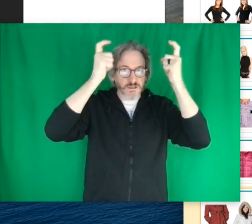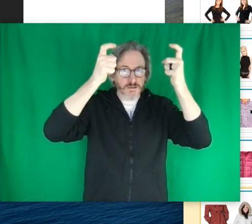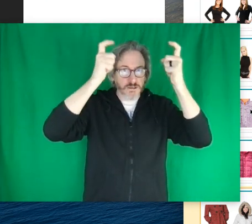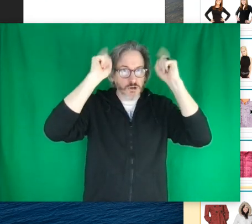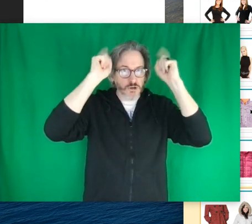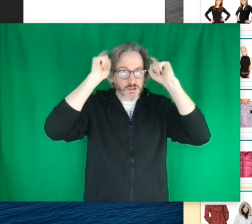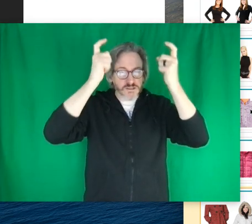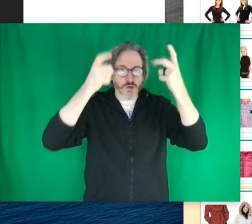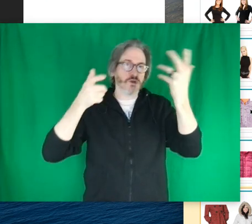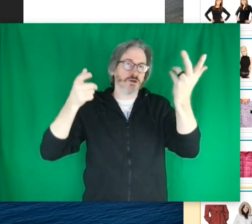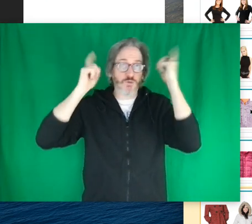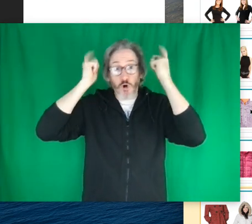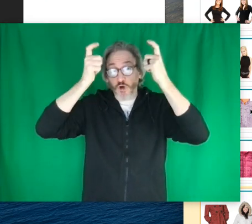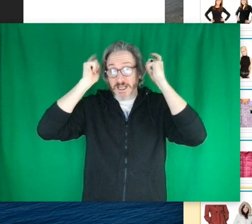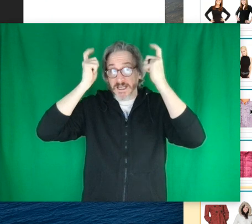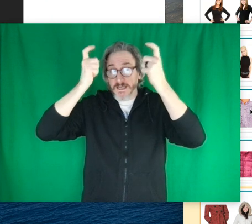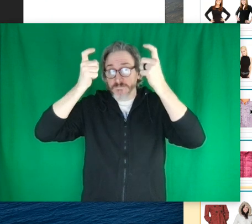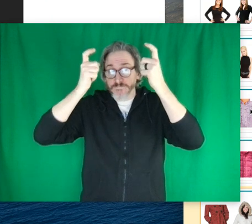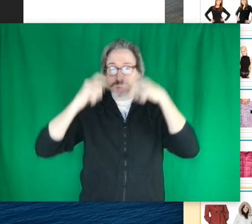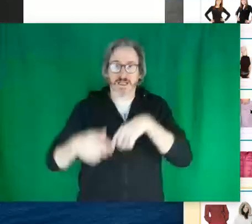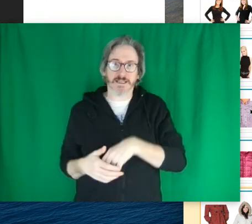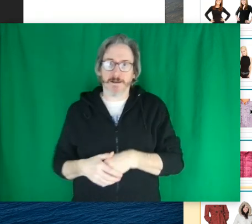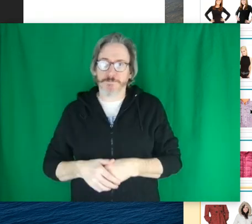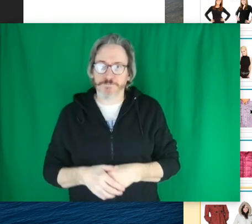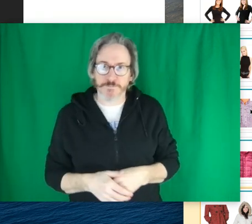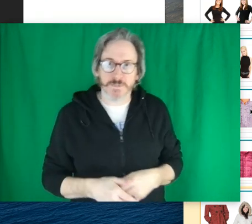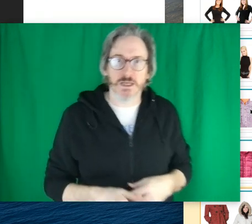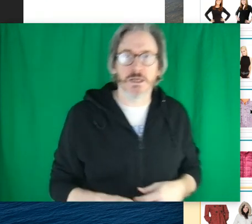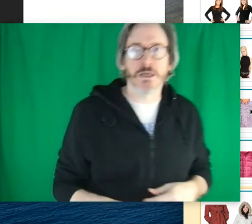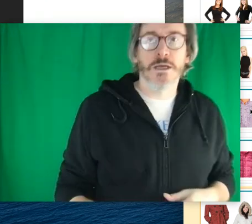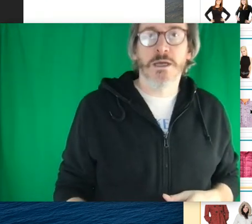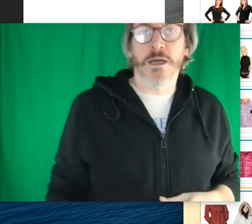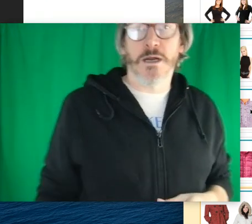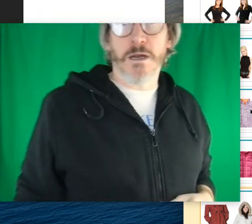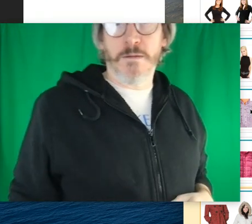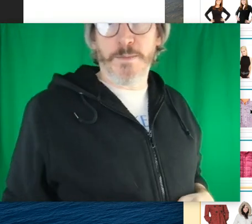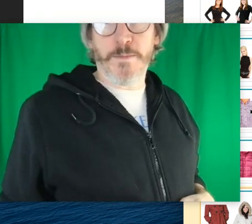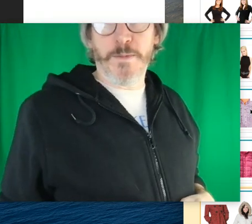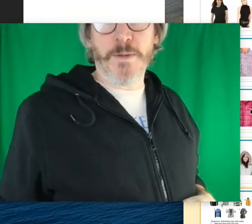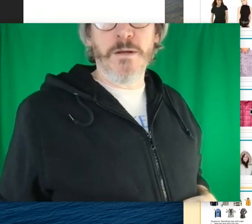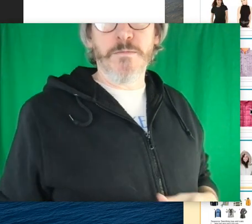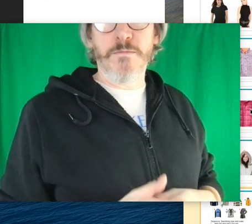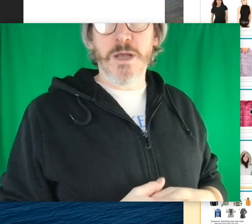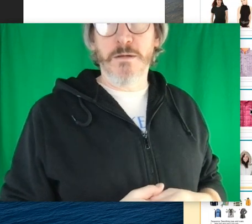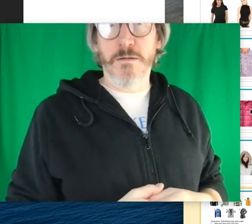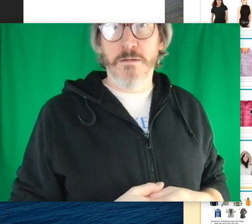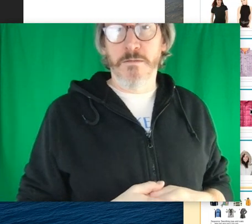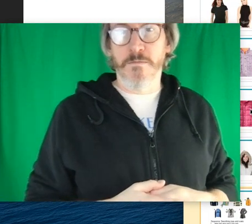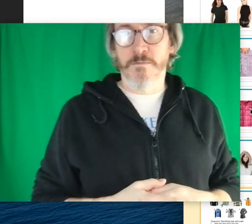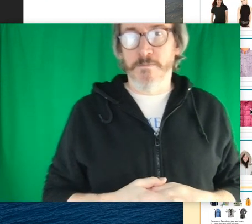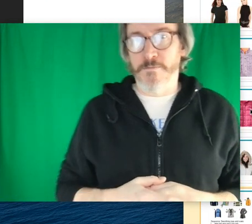Hood, hood. So you can do a hoodie like that. And ba-ba-ba-bum.